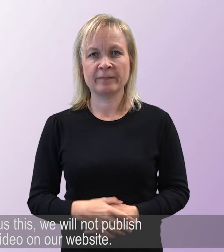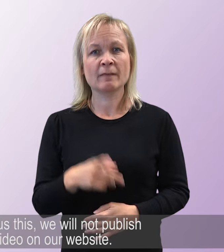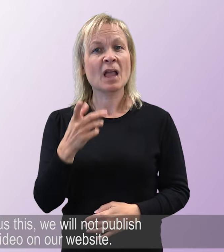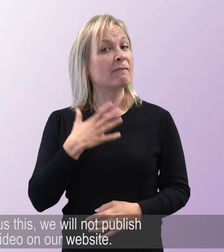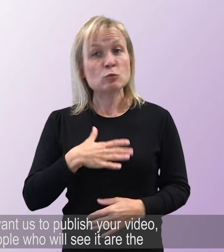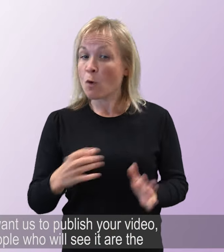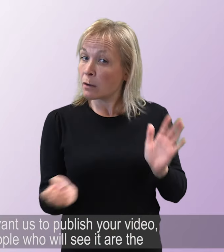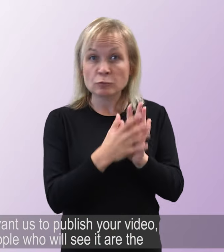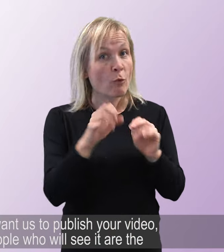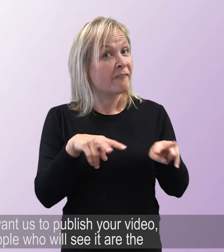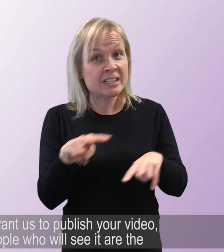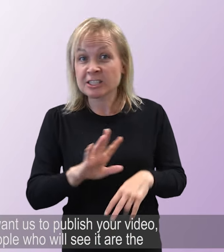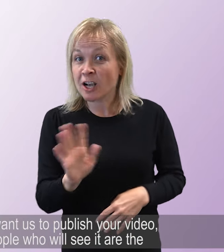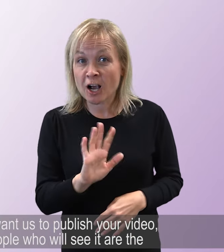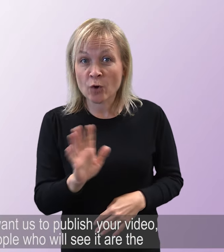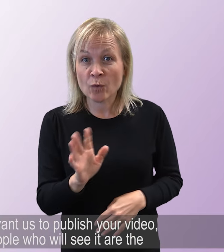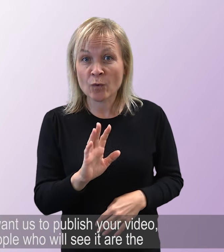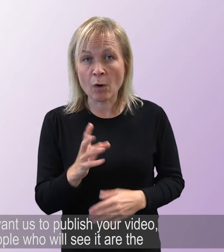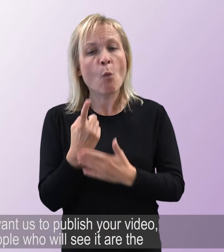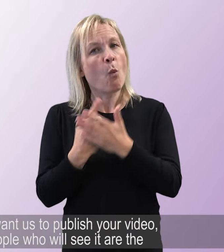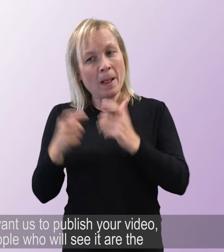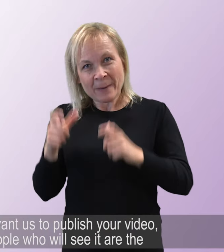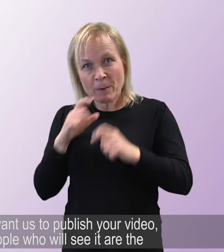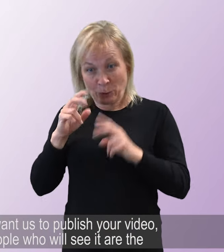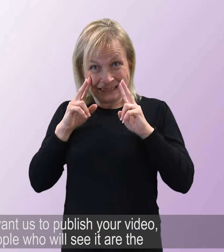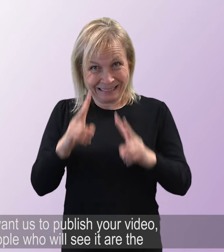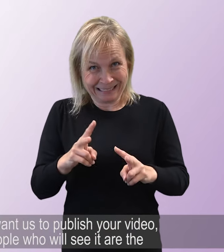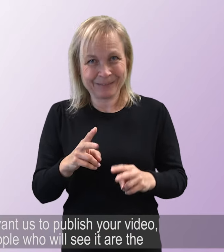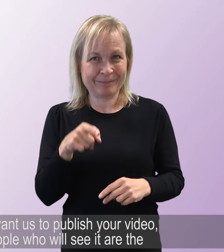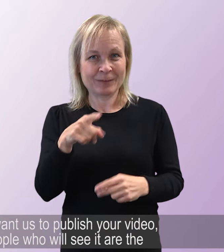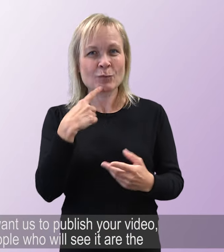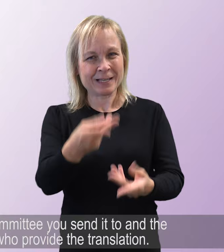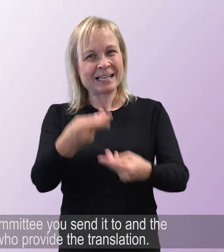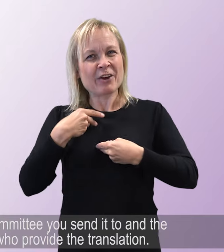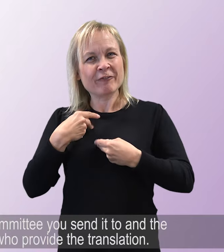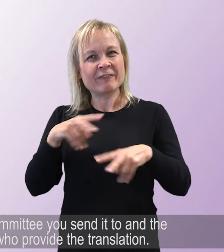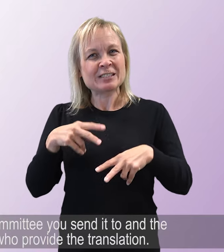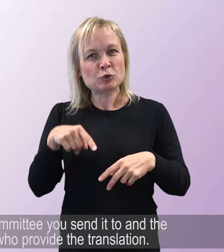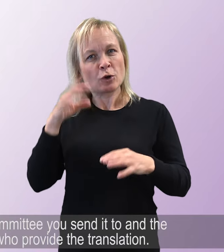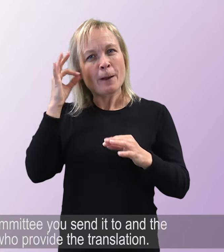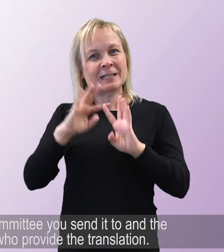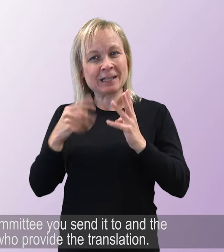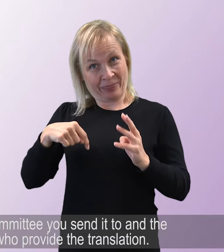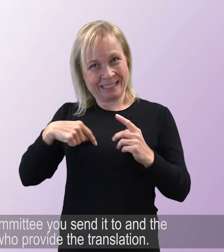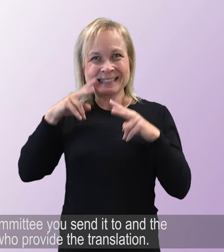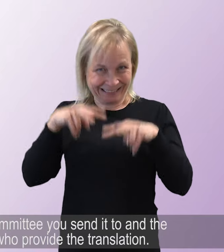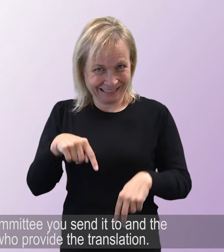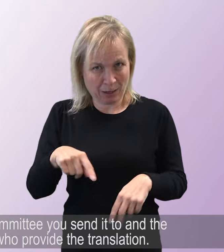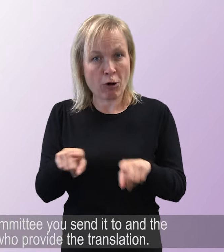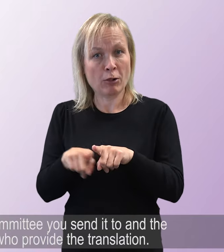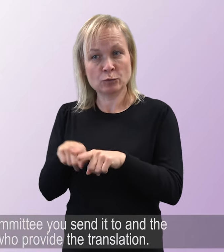on our website. If you do not wish us to publish your video, the only people who will see it are the clerks of the committee you send it to and